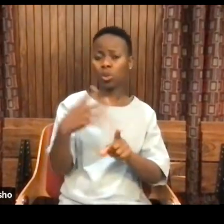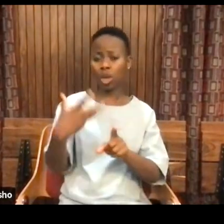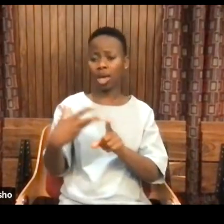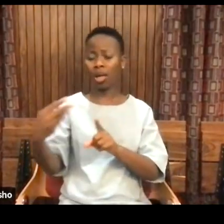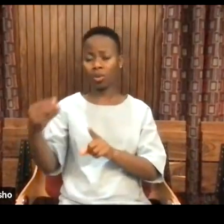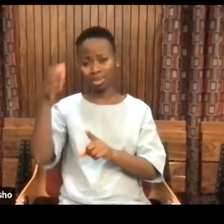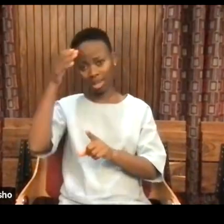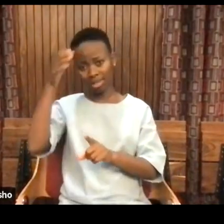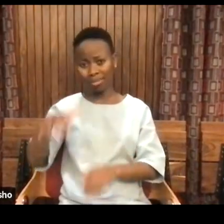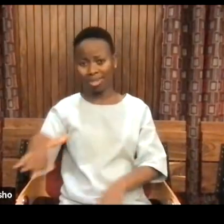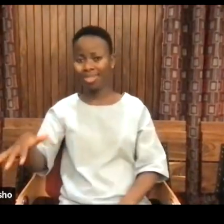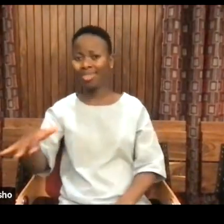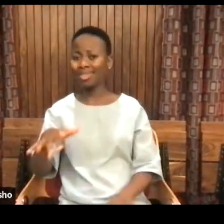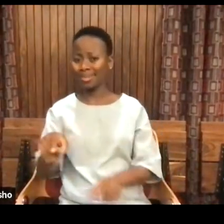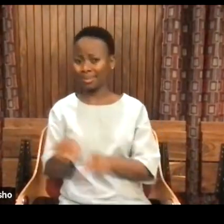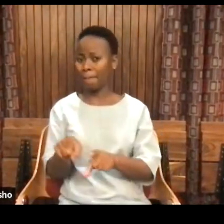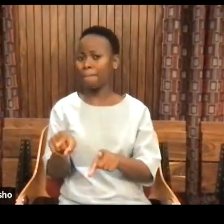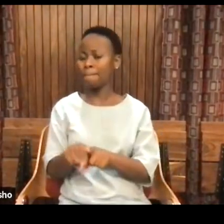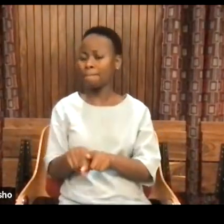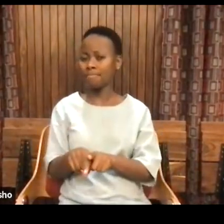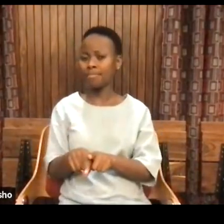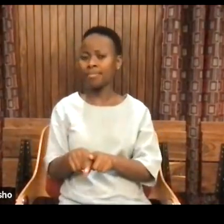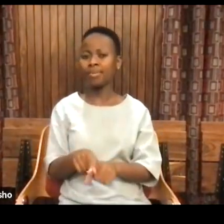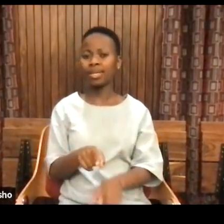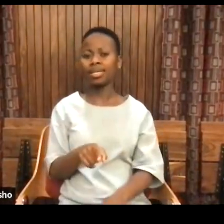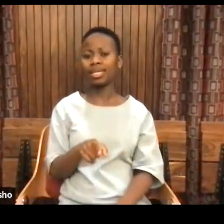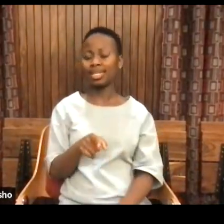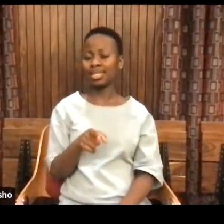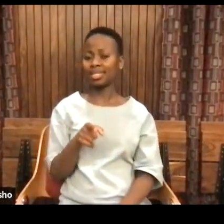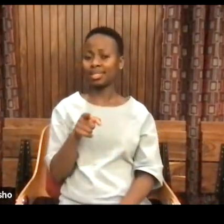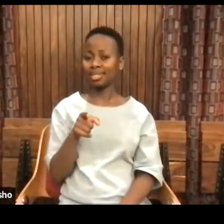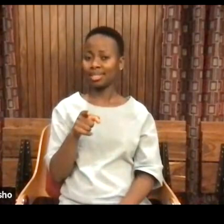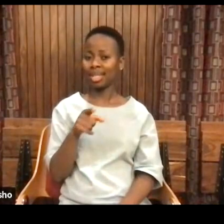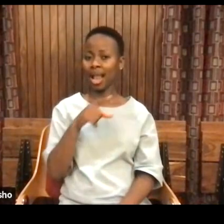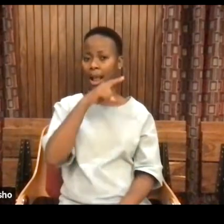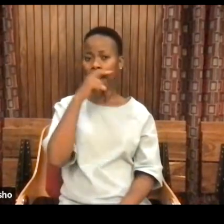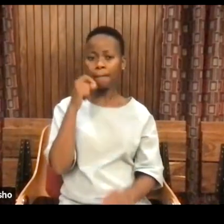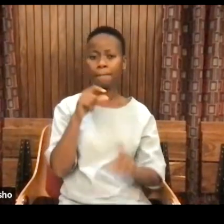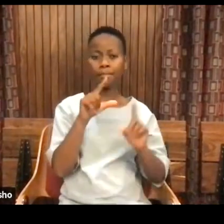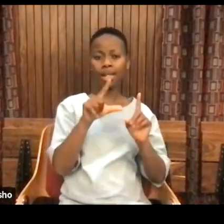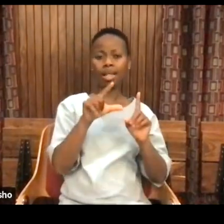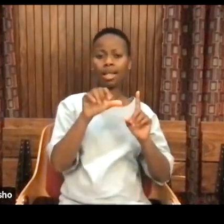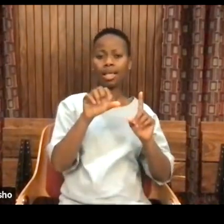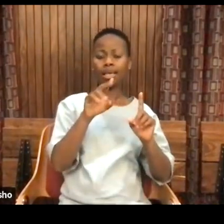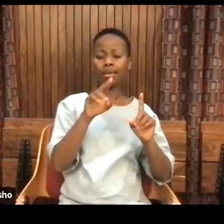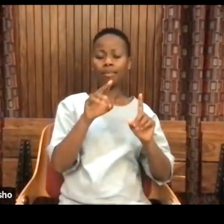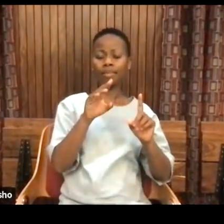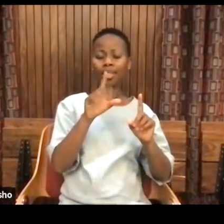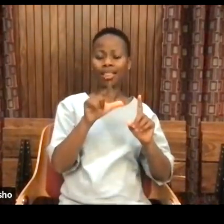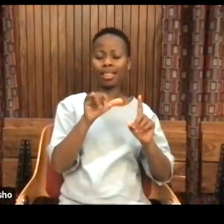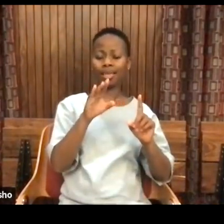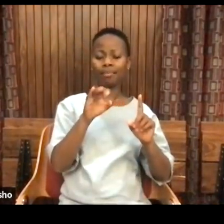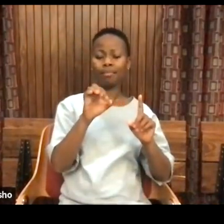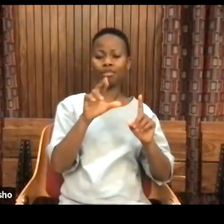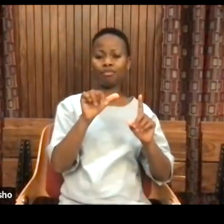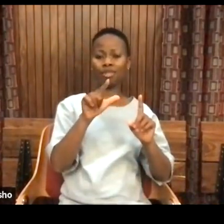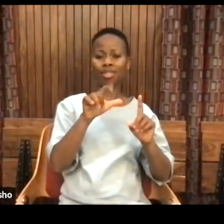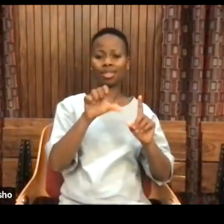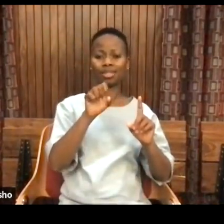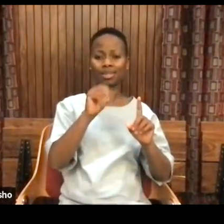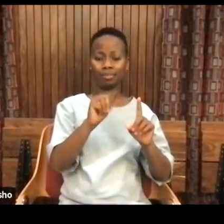settings, but it's connected to something very complicated under what we call liberalism and neoliberalism. Because